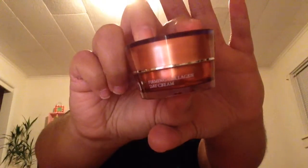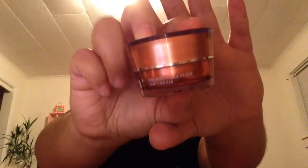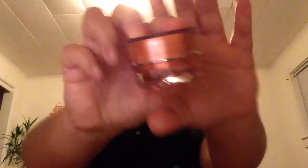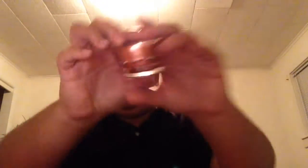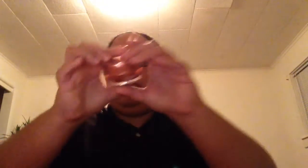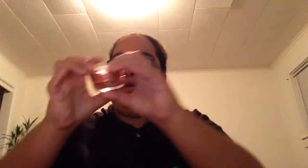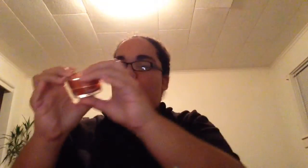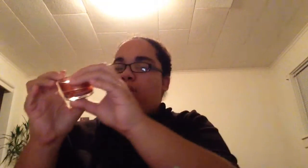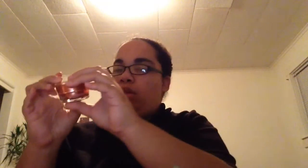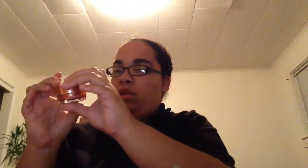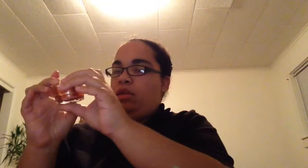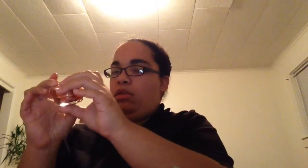that's it is